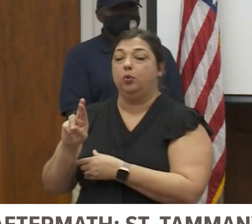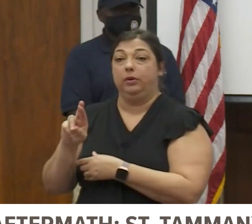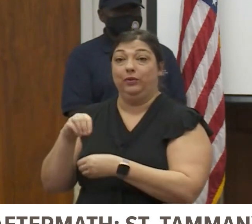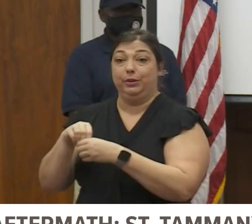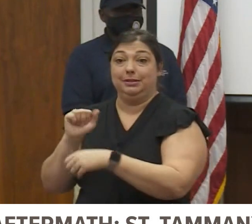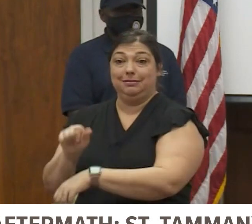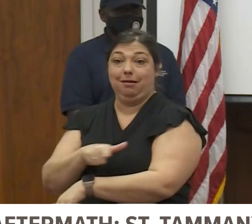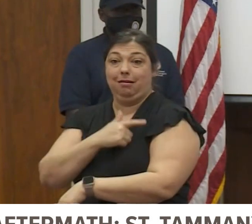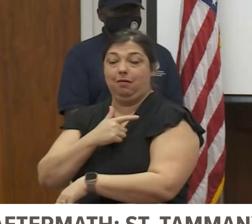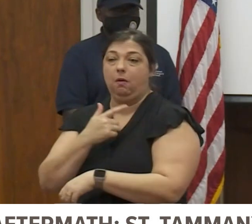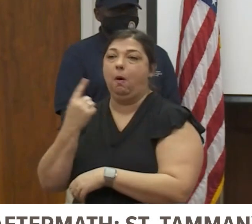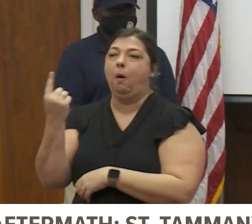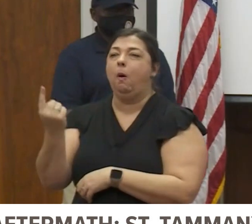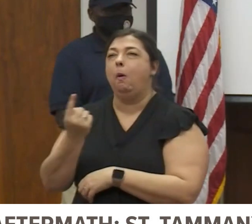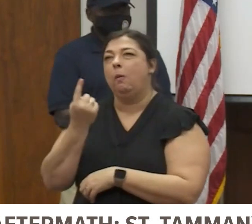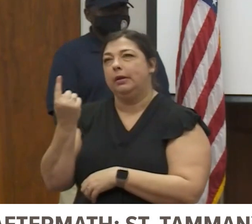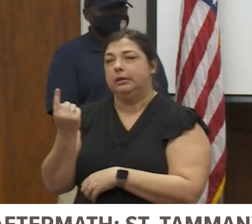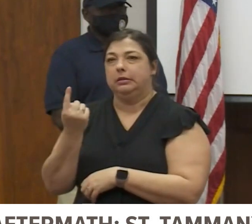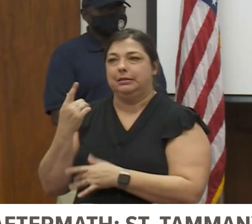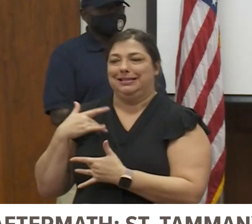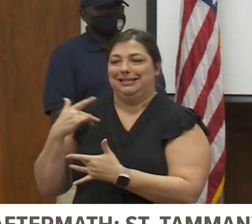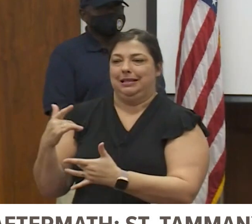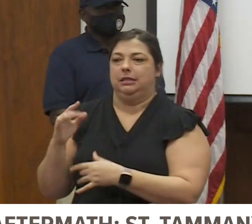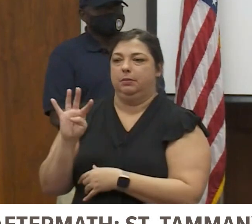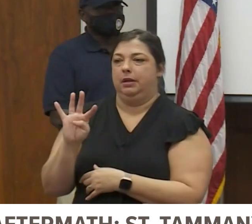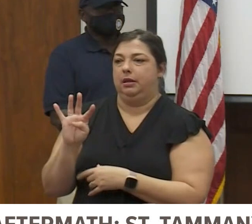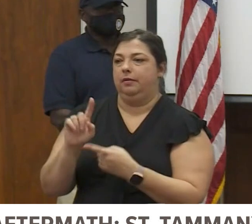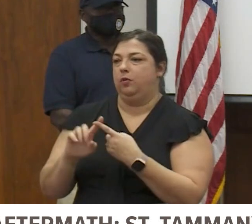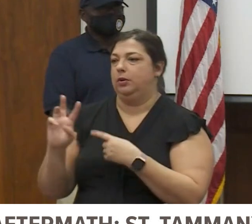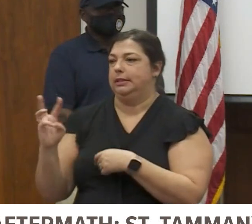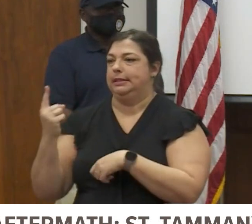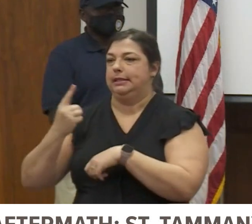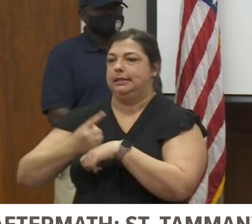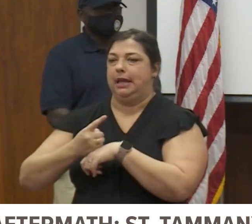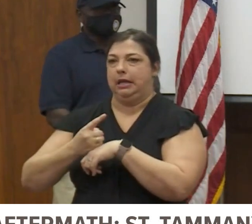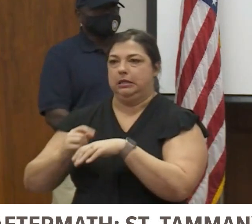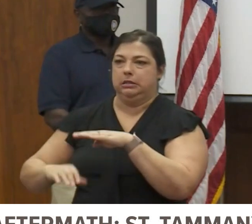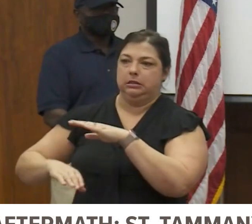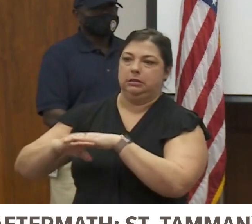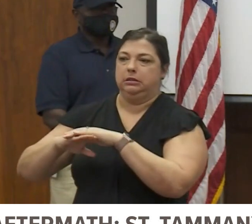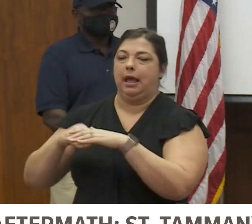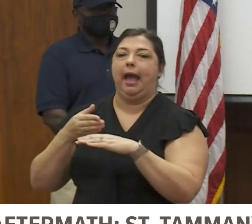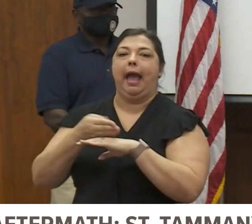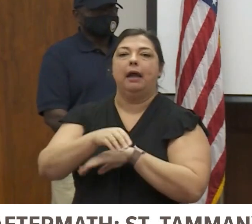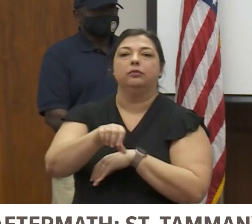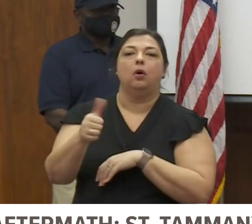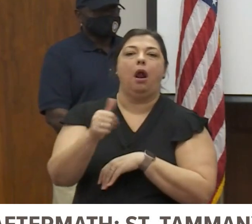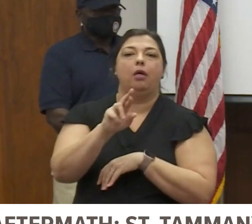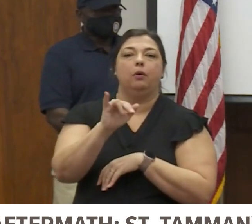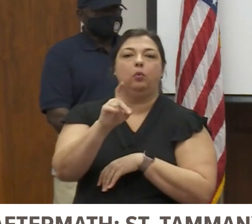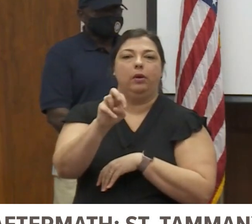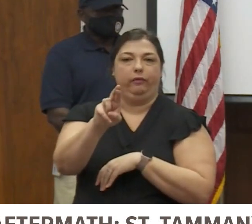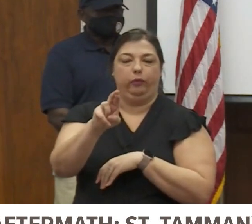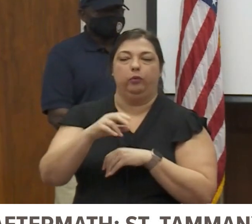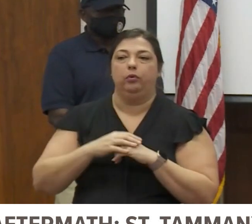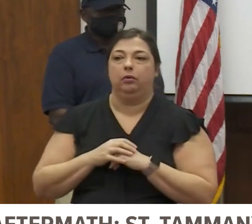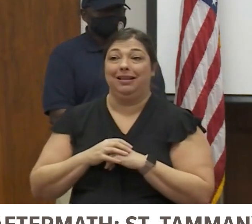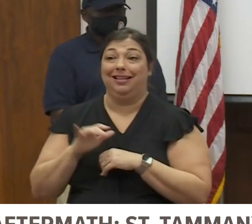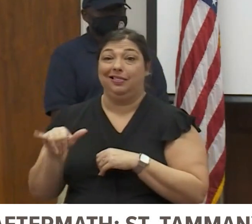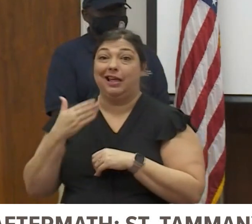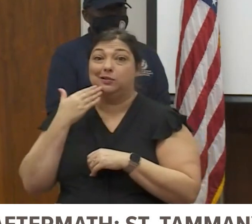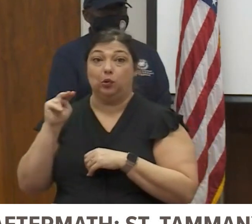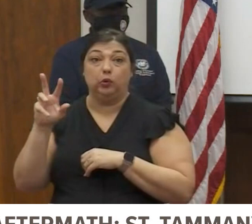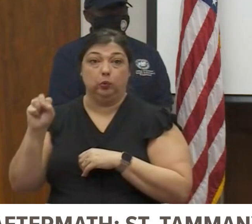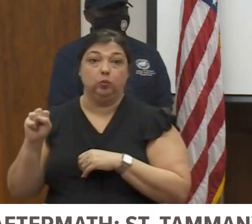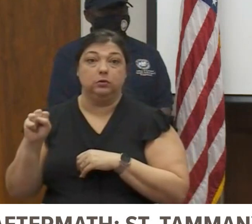Seidel is always about four to five days cresting after the other the rivers. This is good news